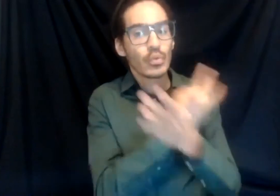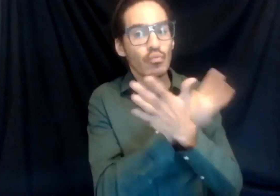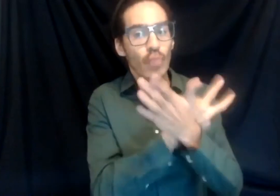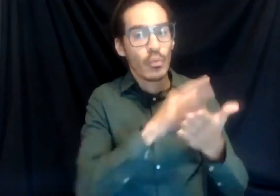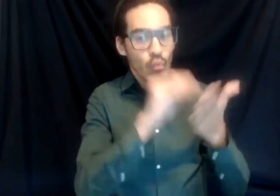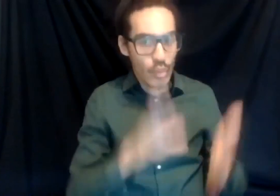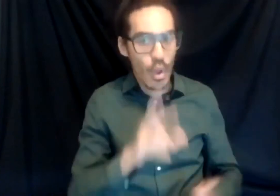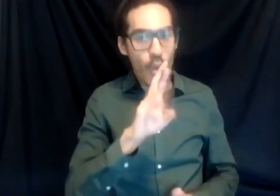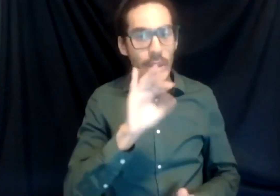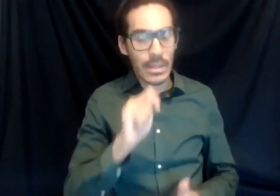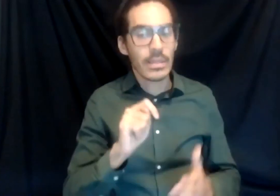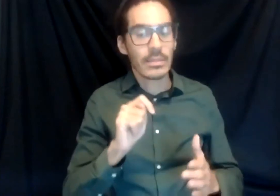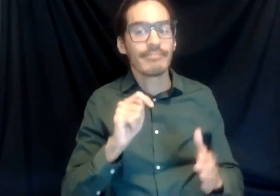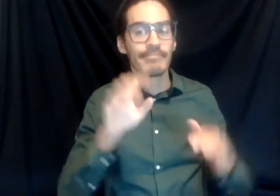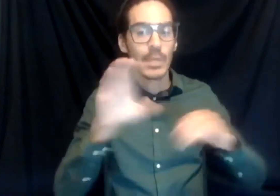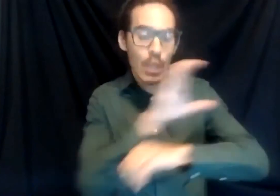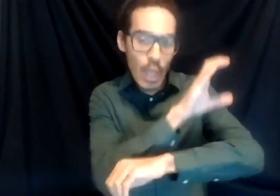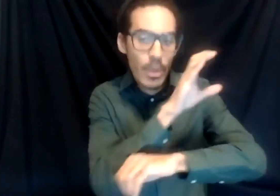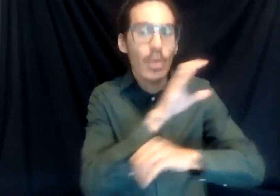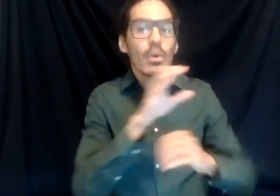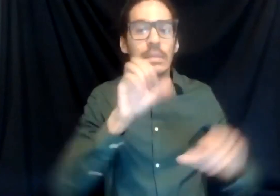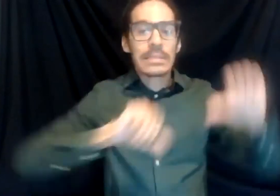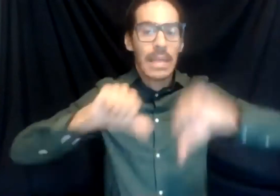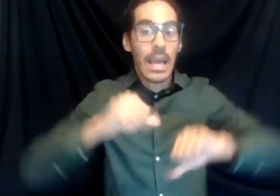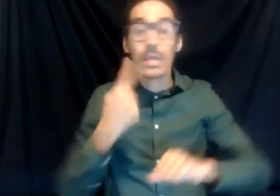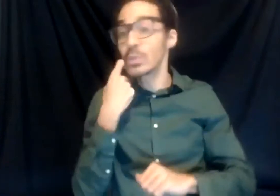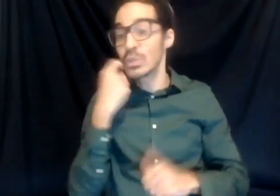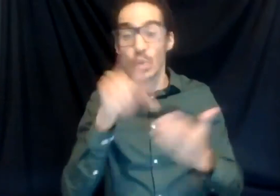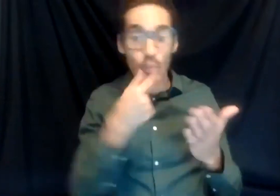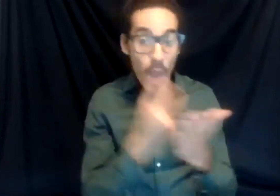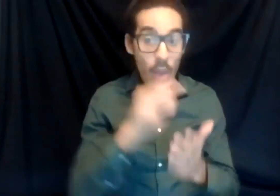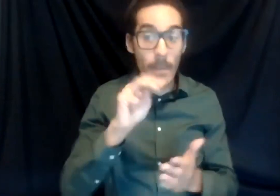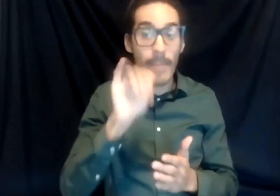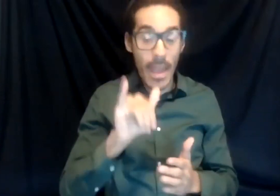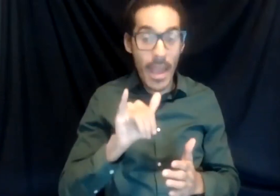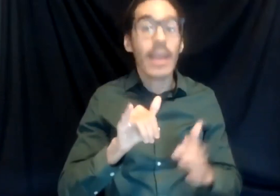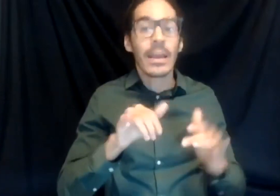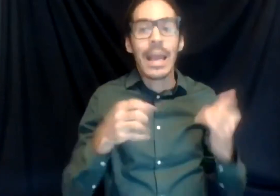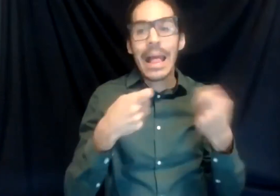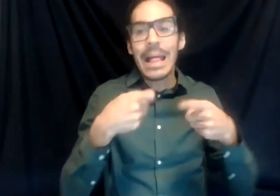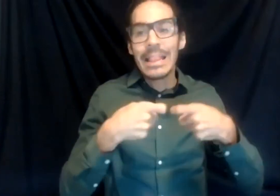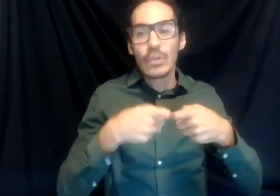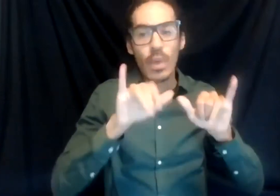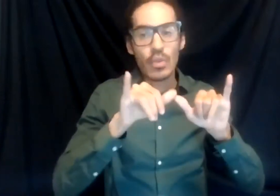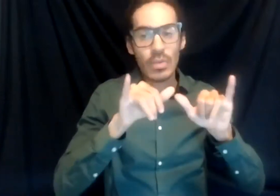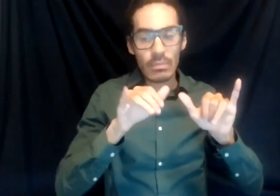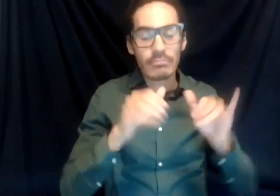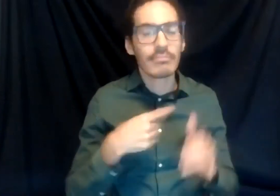science. Recently graduated my bachelor's in May in electrical engineering. And I've been in RIT for five years.